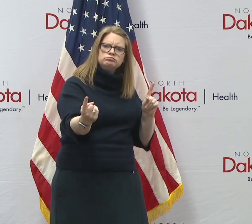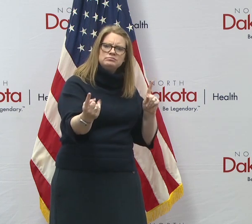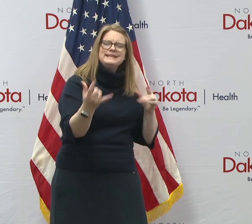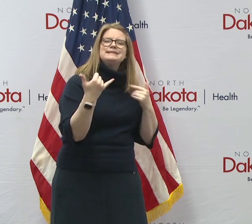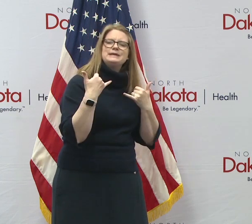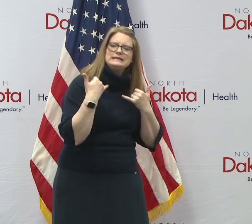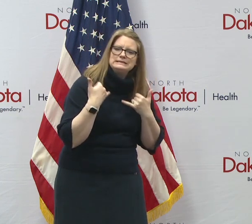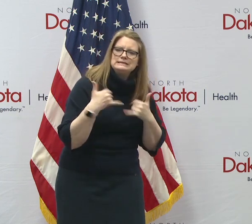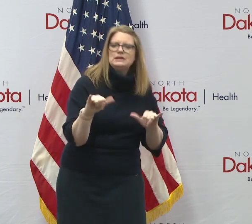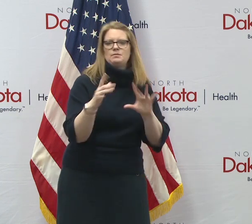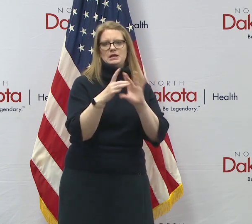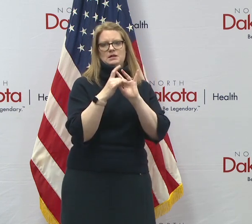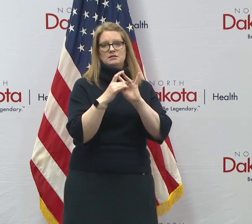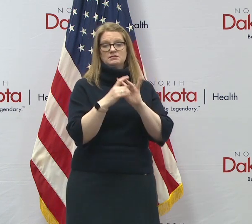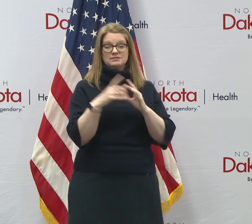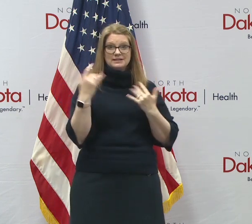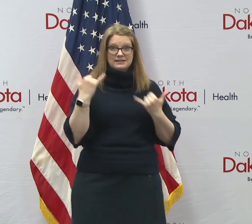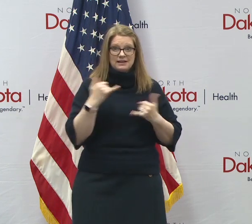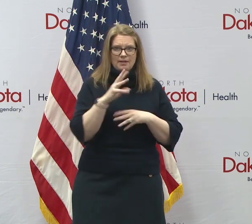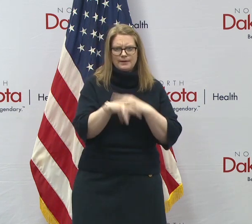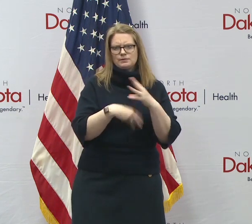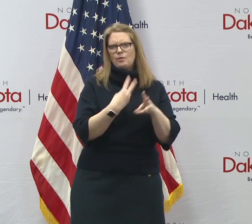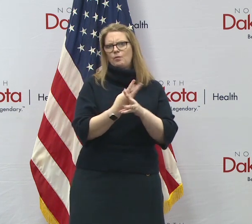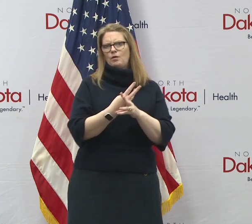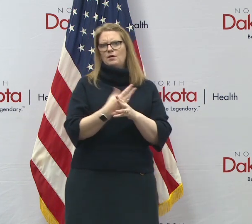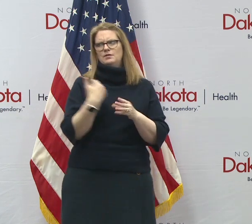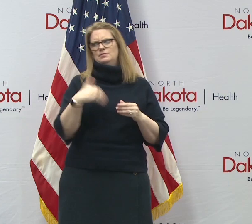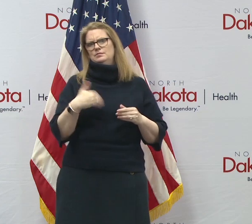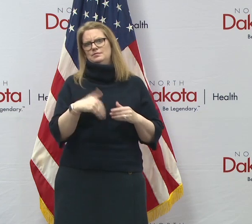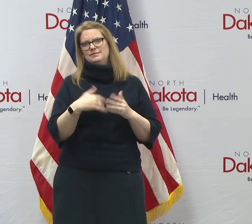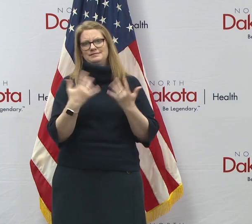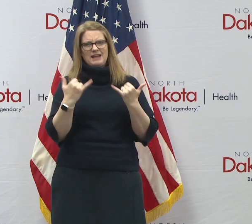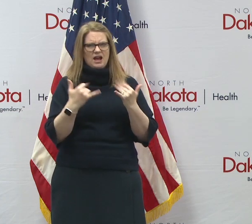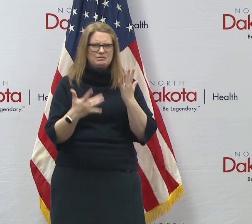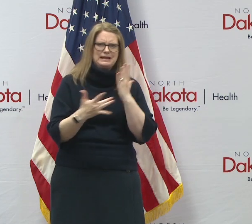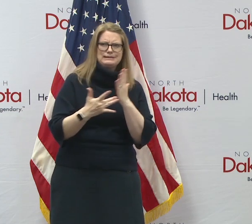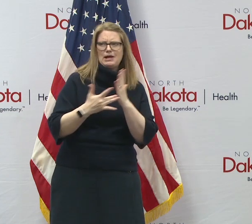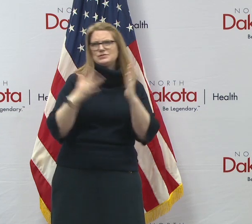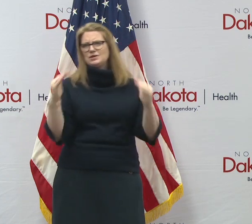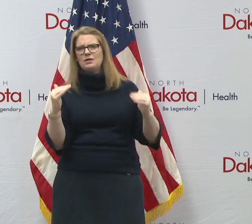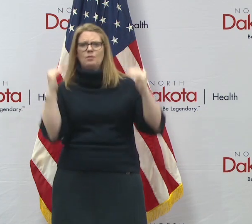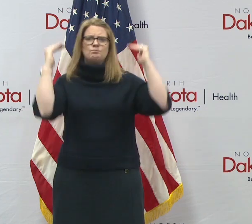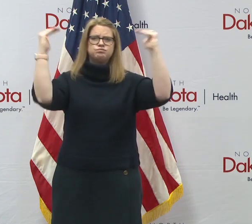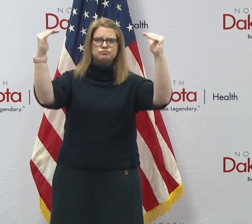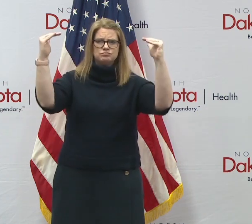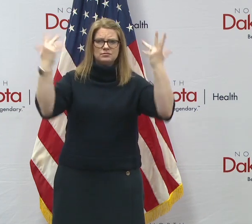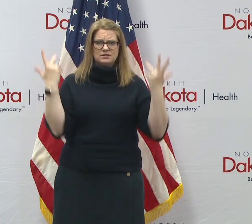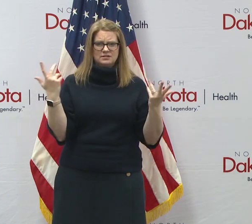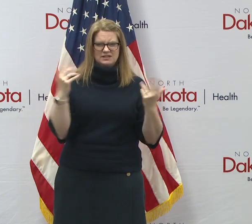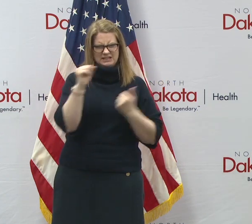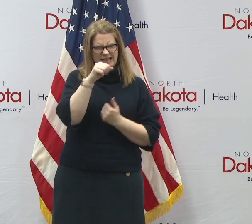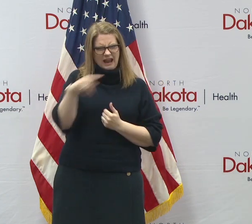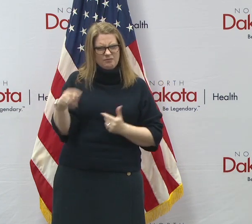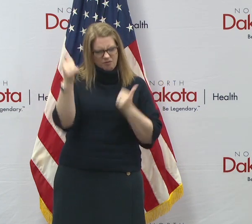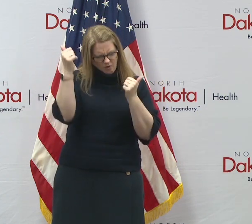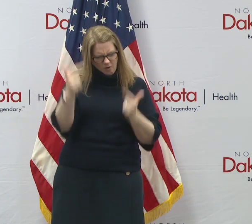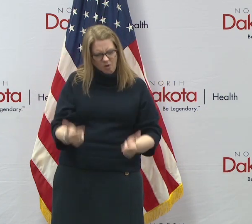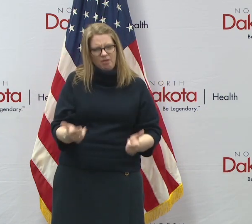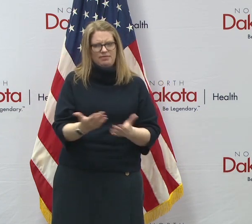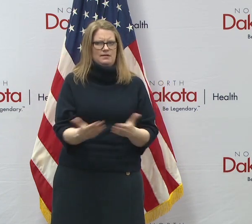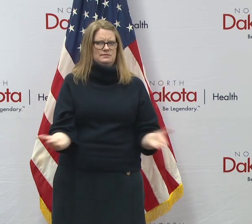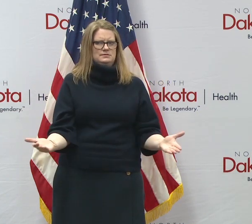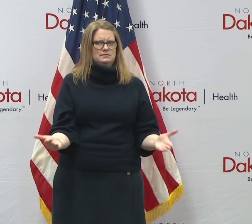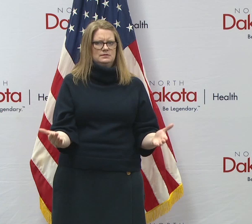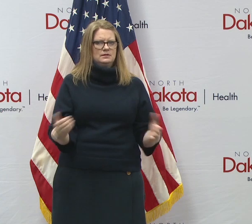And in our world of technology, there's an app for everything. And so it's so much easier to stay connected. So I am,